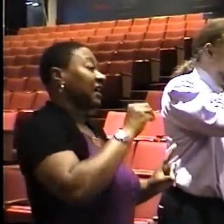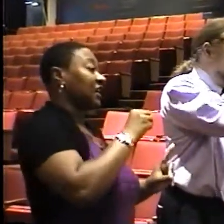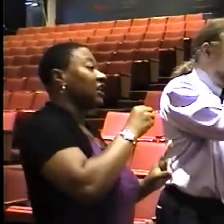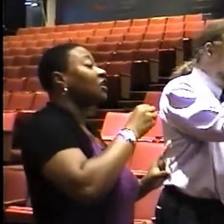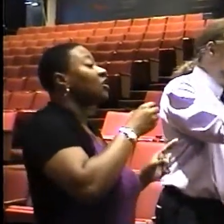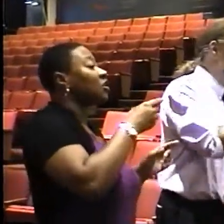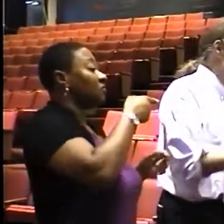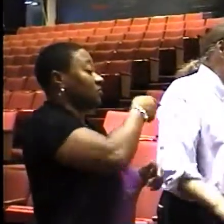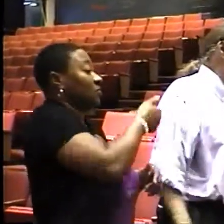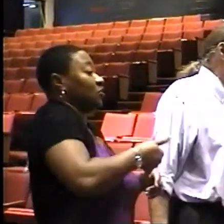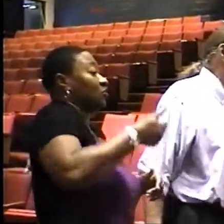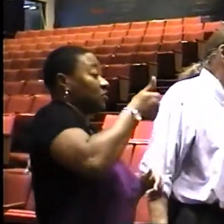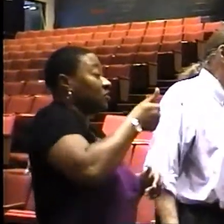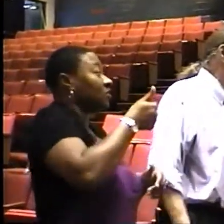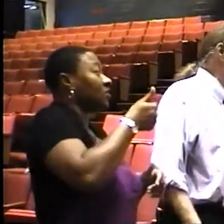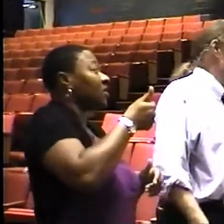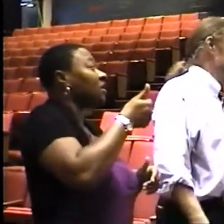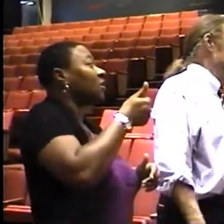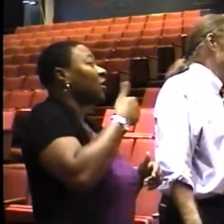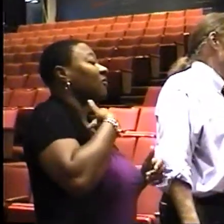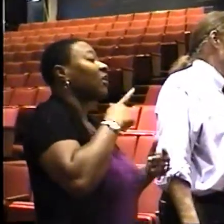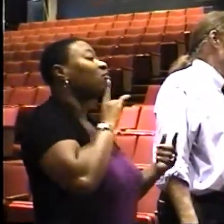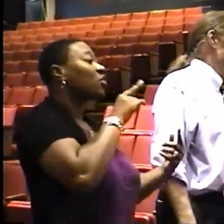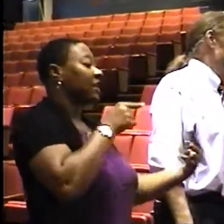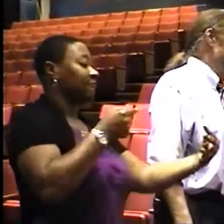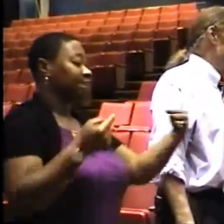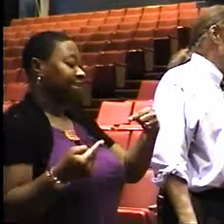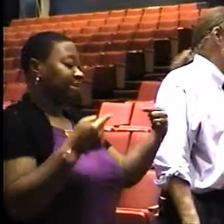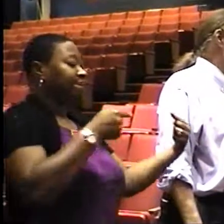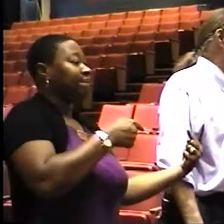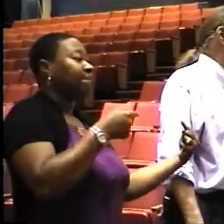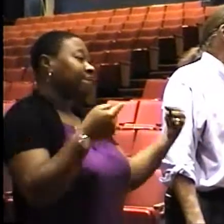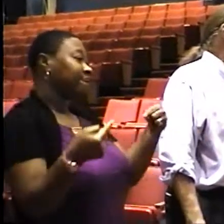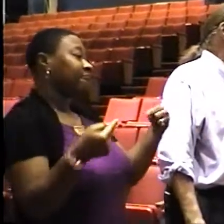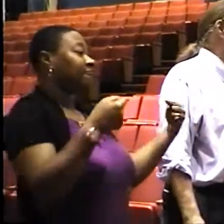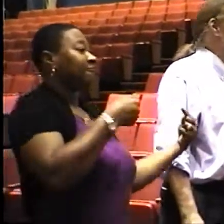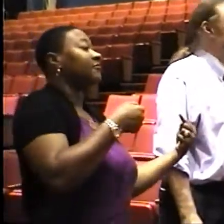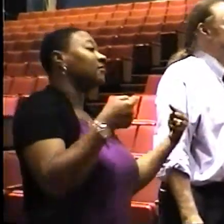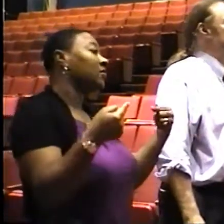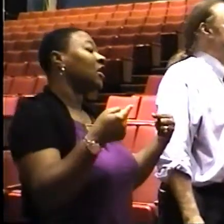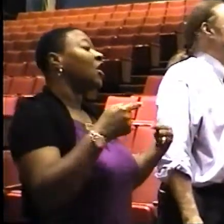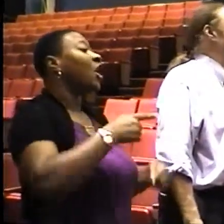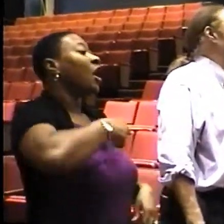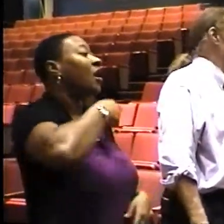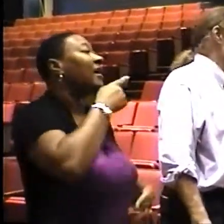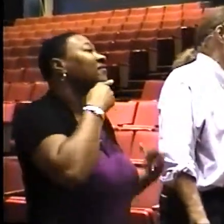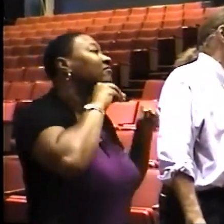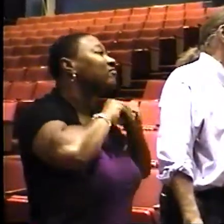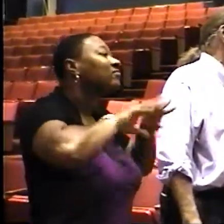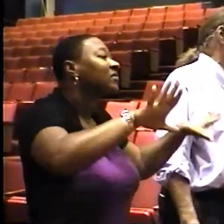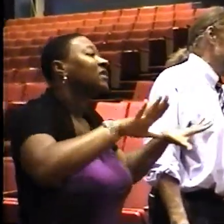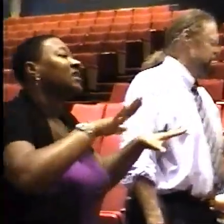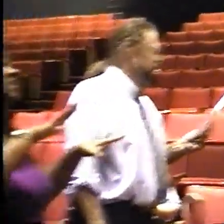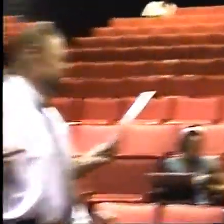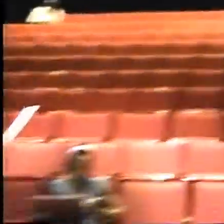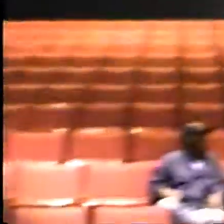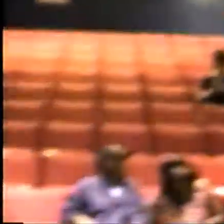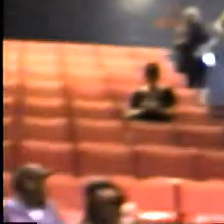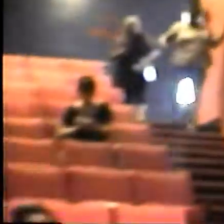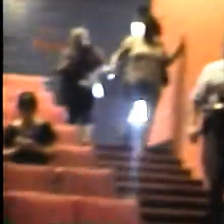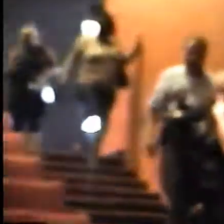have been frequently entangled in lavishly publicized legal and political wrangling